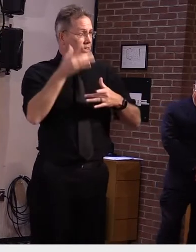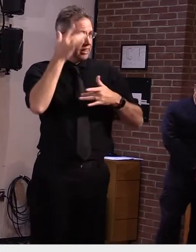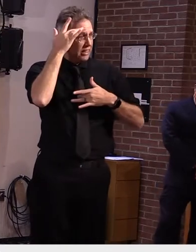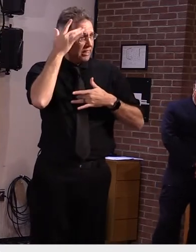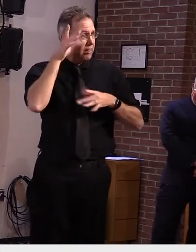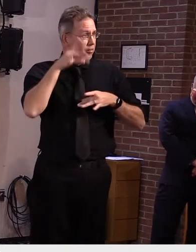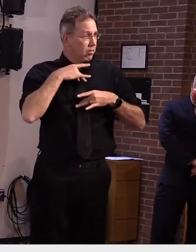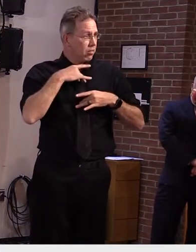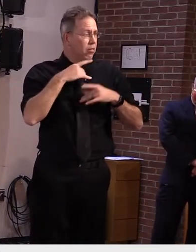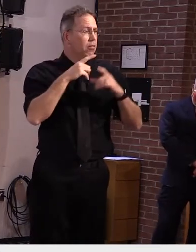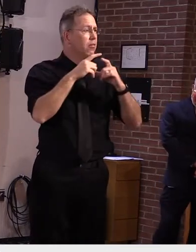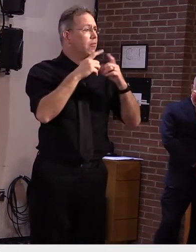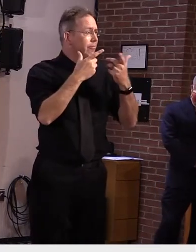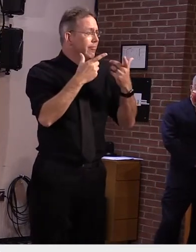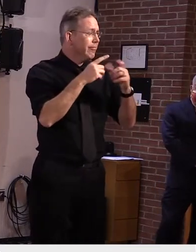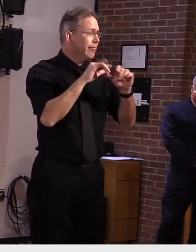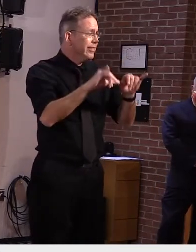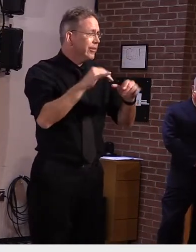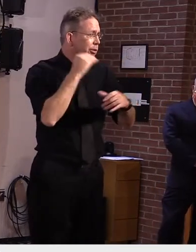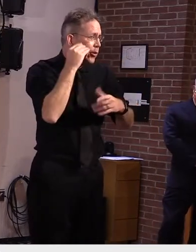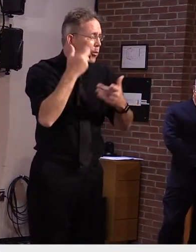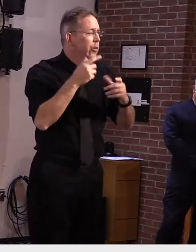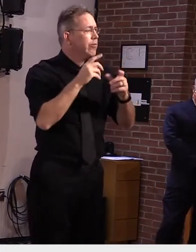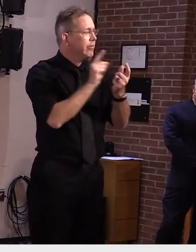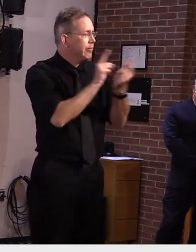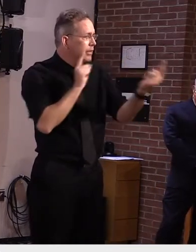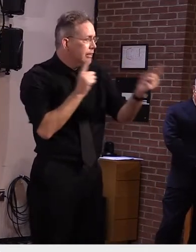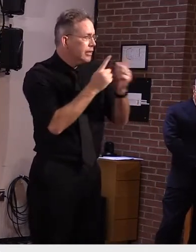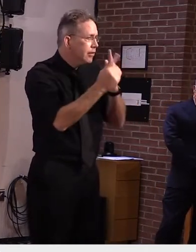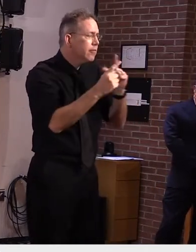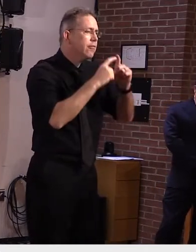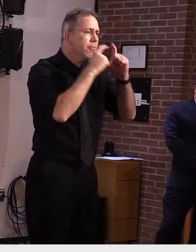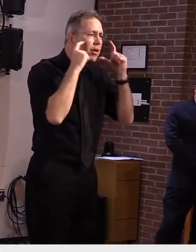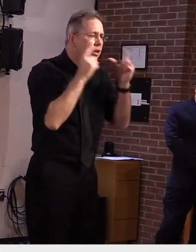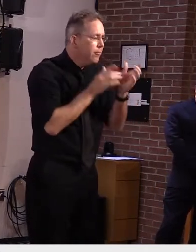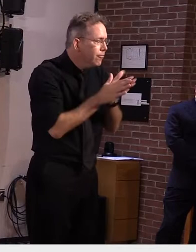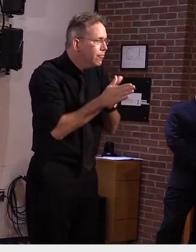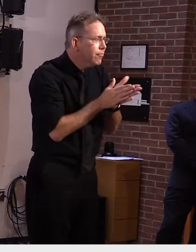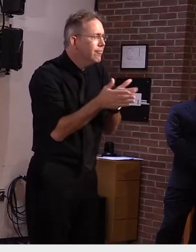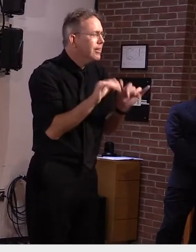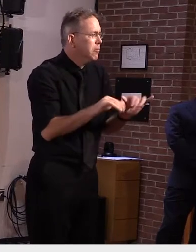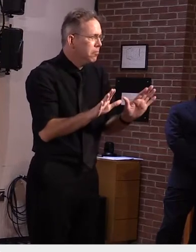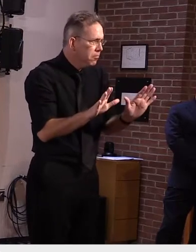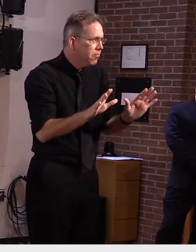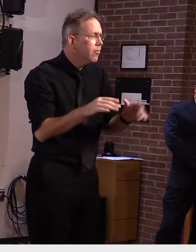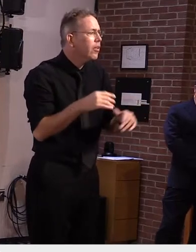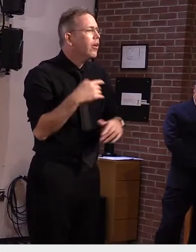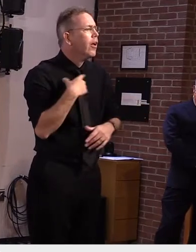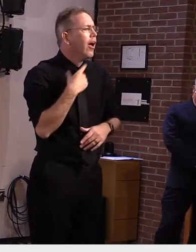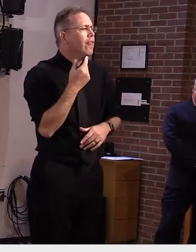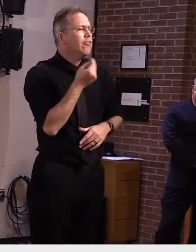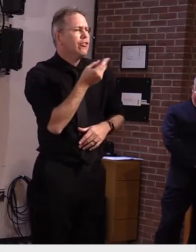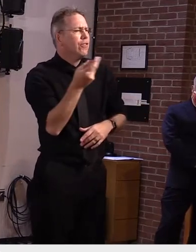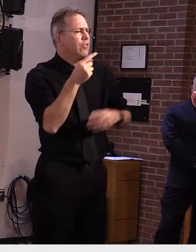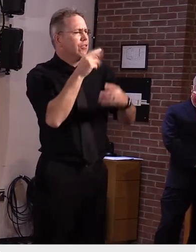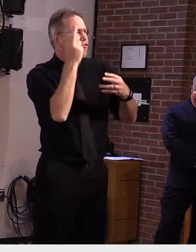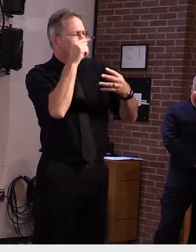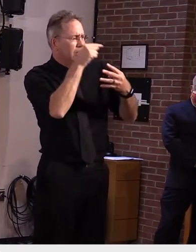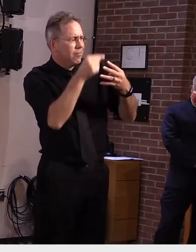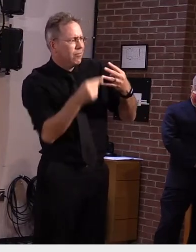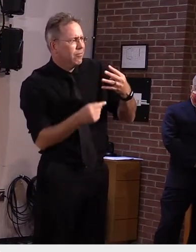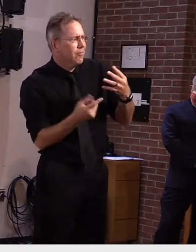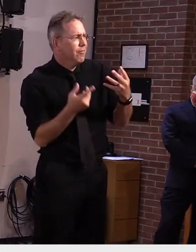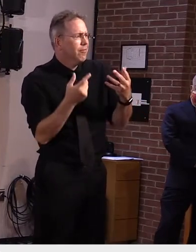um i think there are probably a number of factors that went into spread in this outbreak um